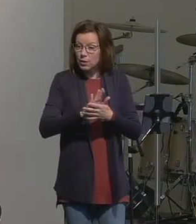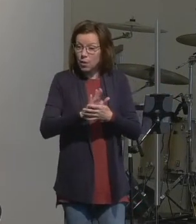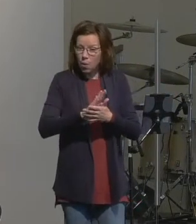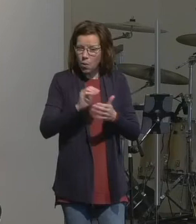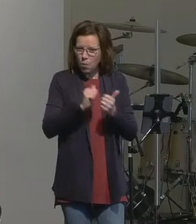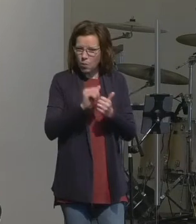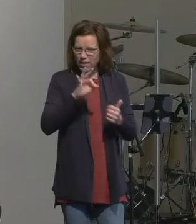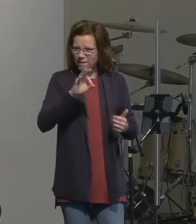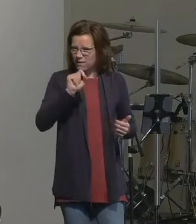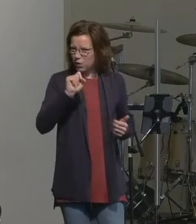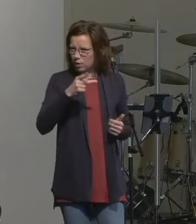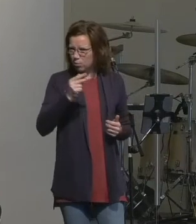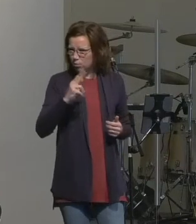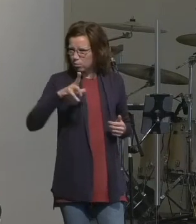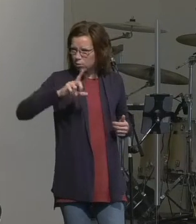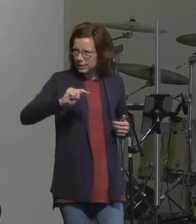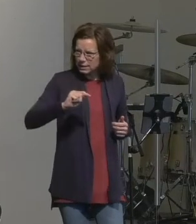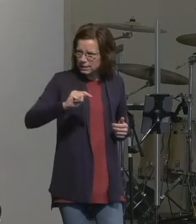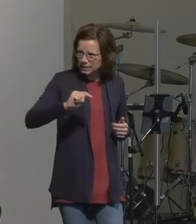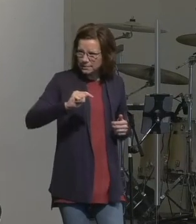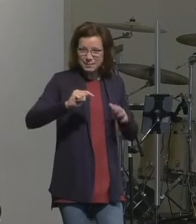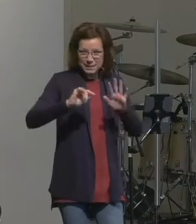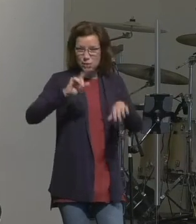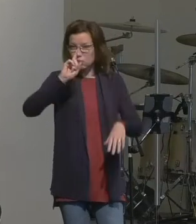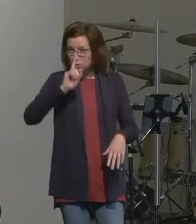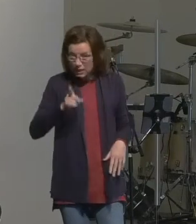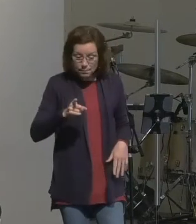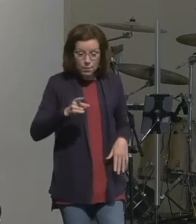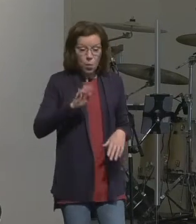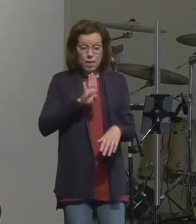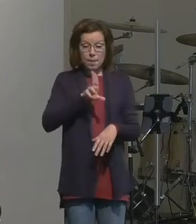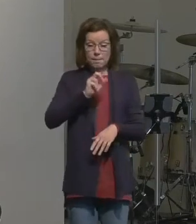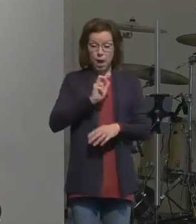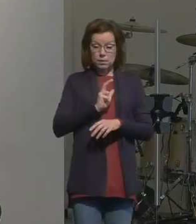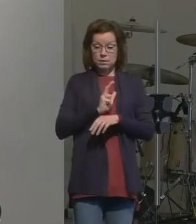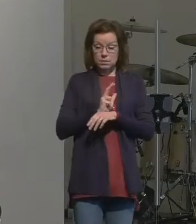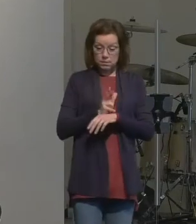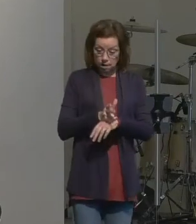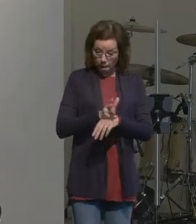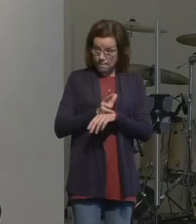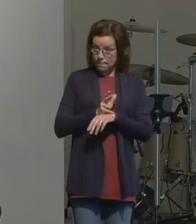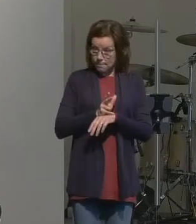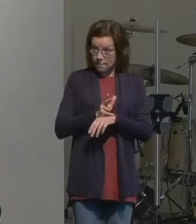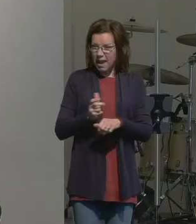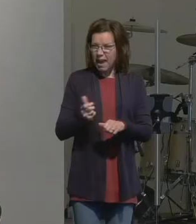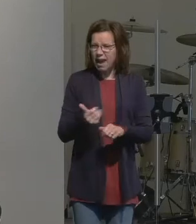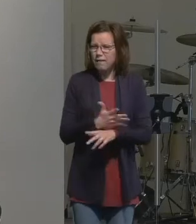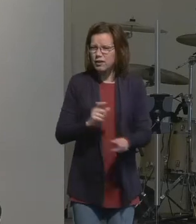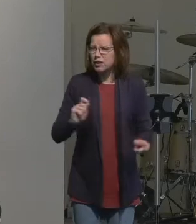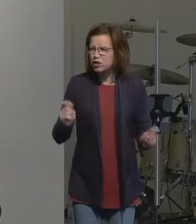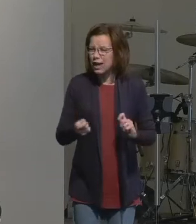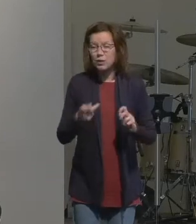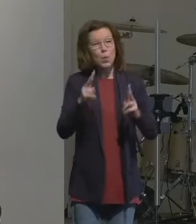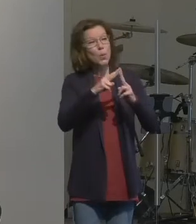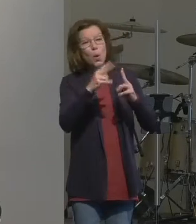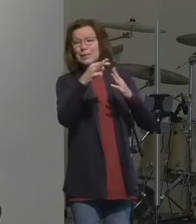and when the bus stopped everything changed. The nice man in uniform and woman in uniform turned into villains.